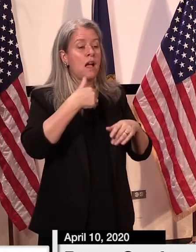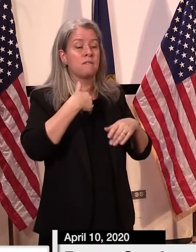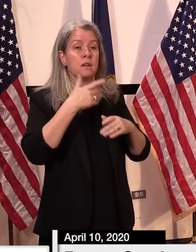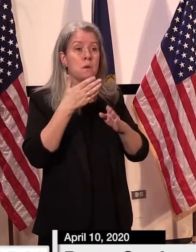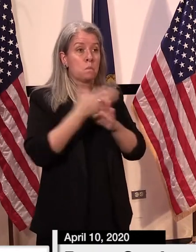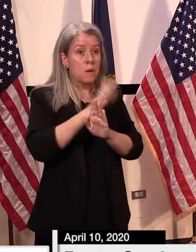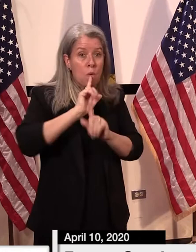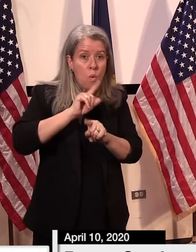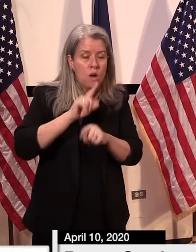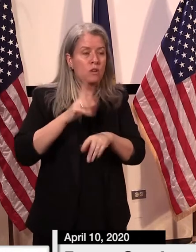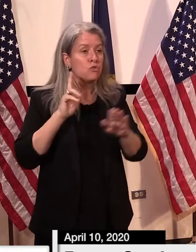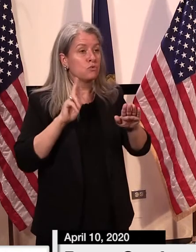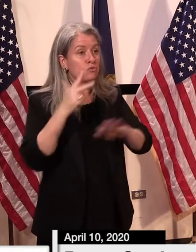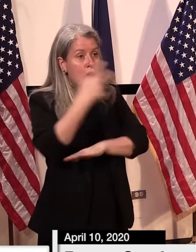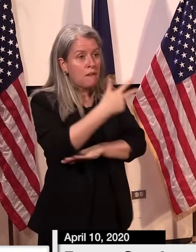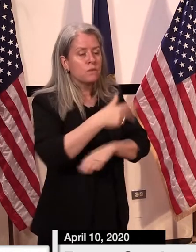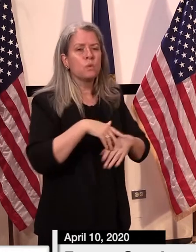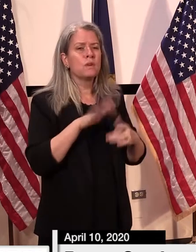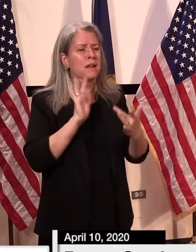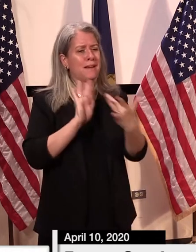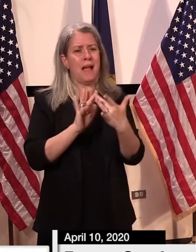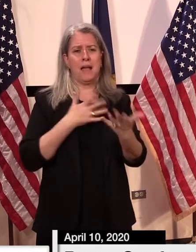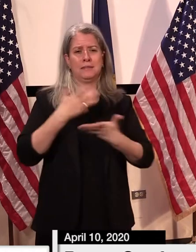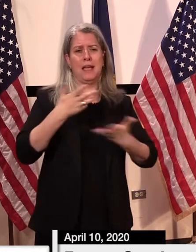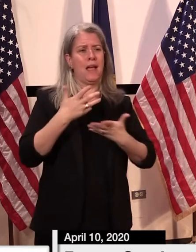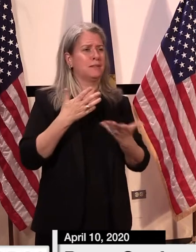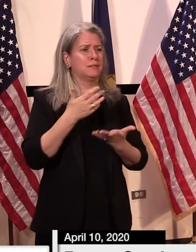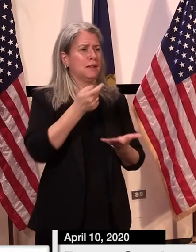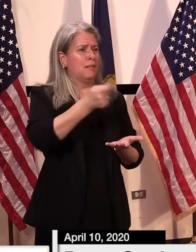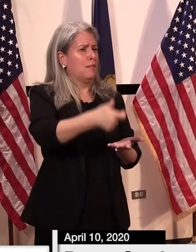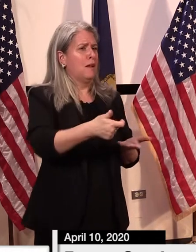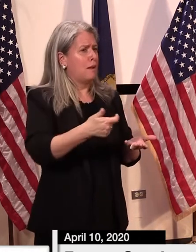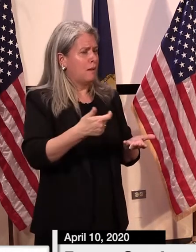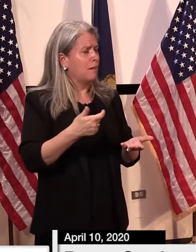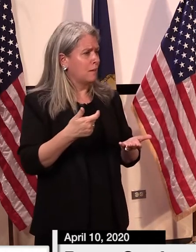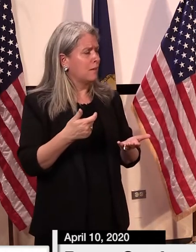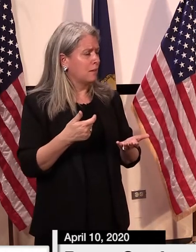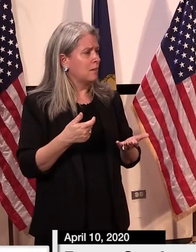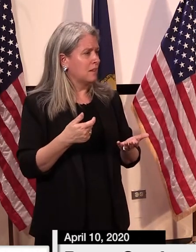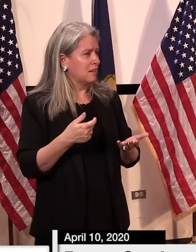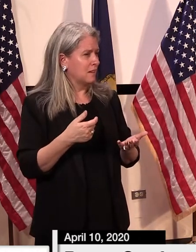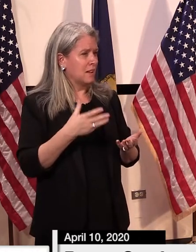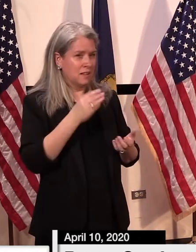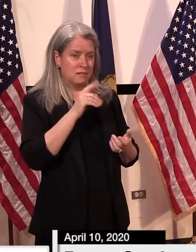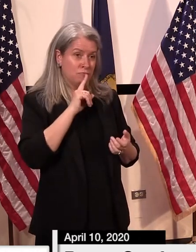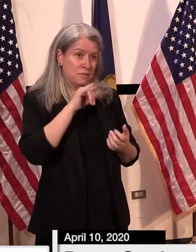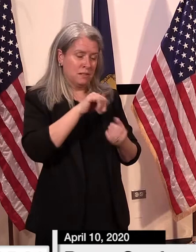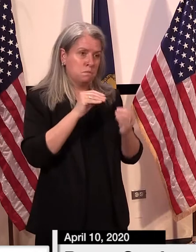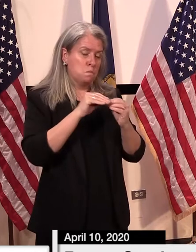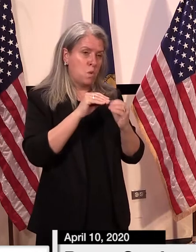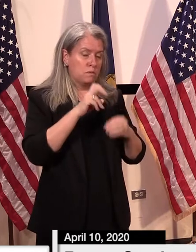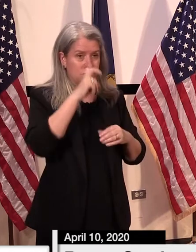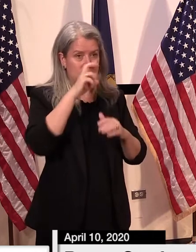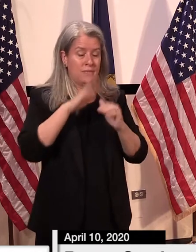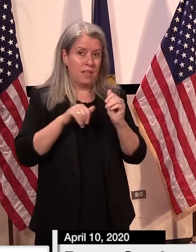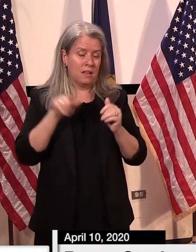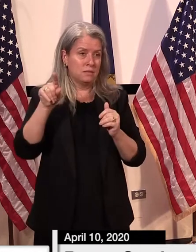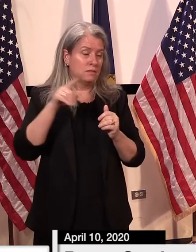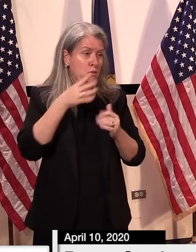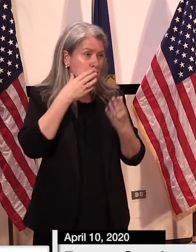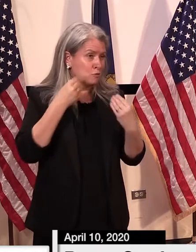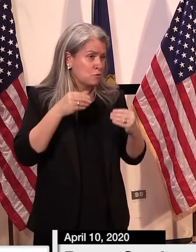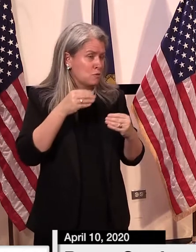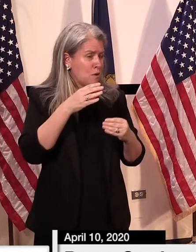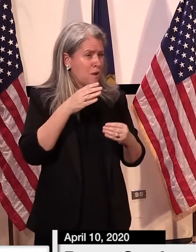um, minimal contact, which is actually more stringent than what grocery stores and